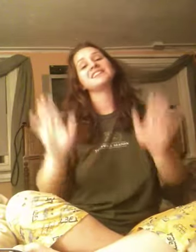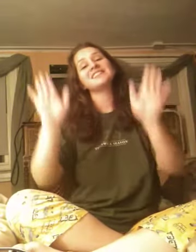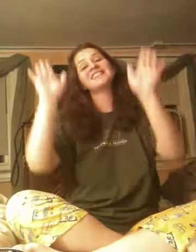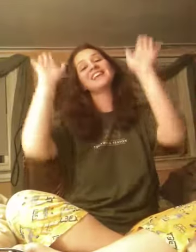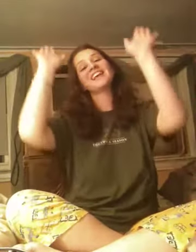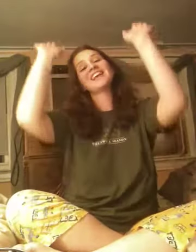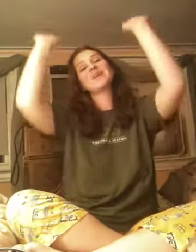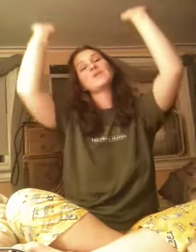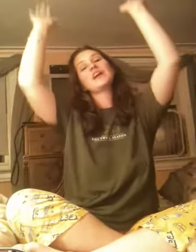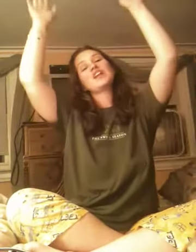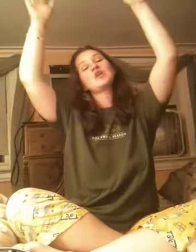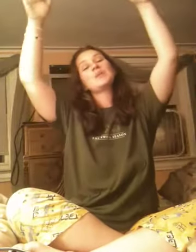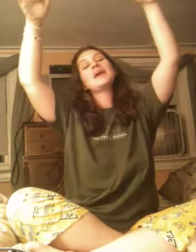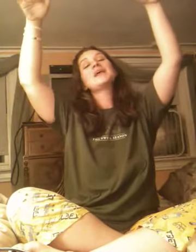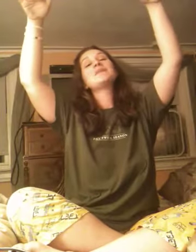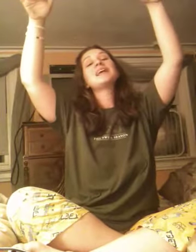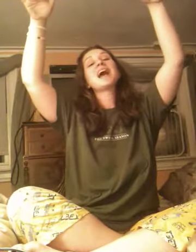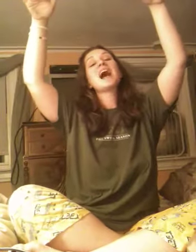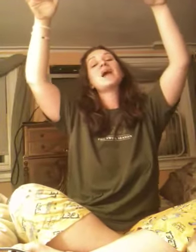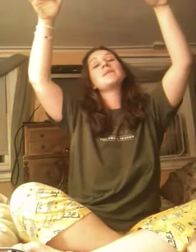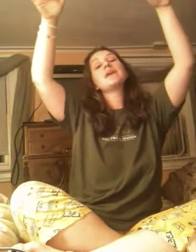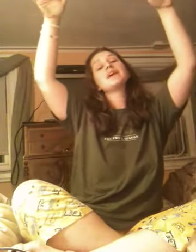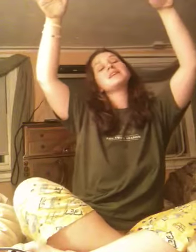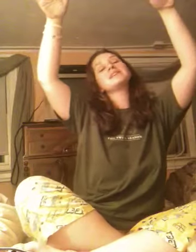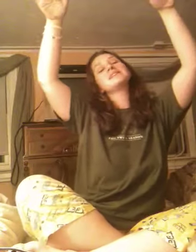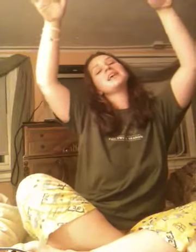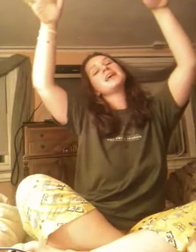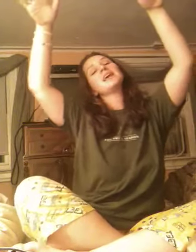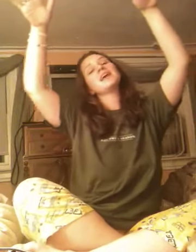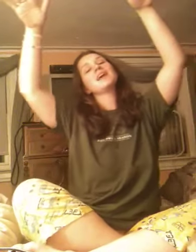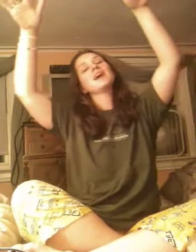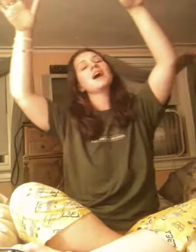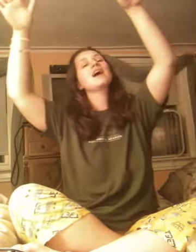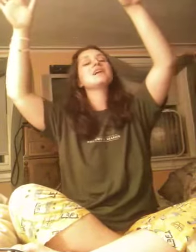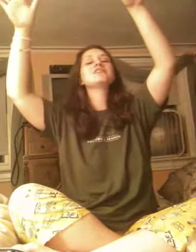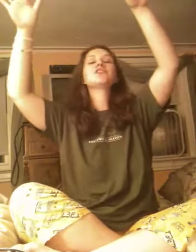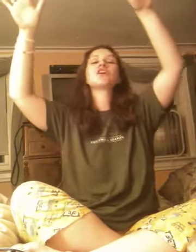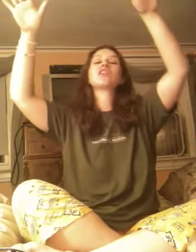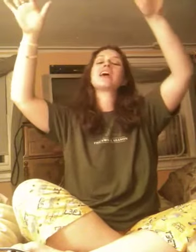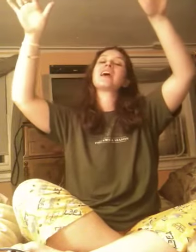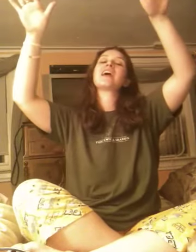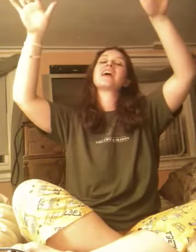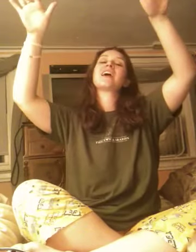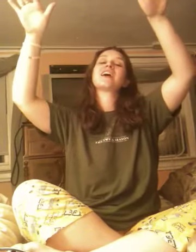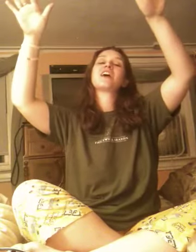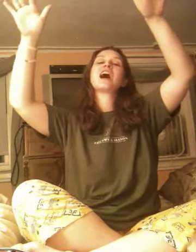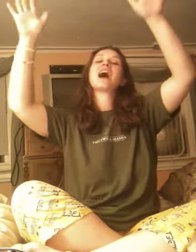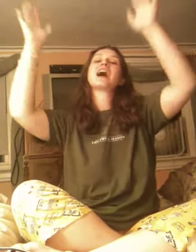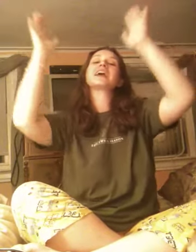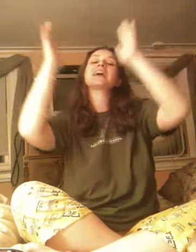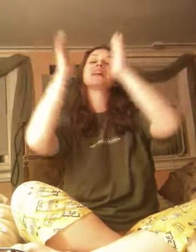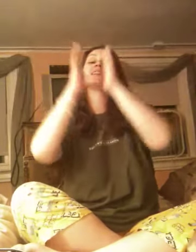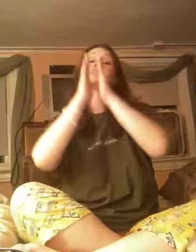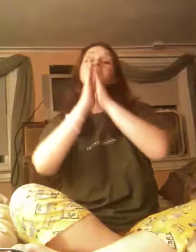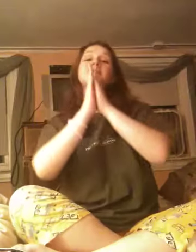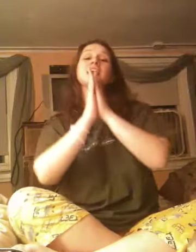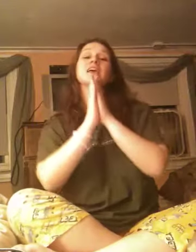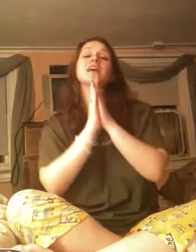sing when you pick me up, sing cause you're there. I can sing